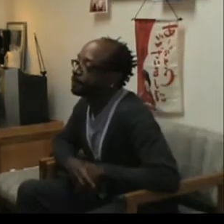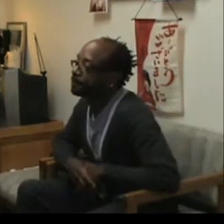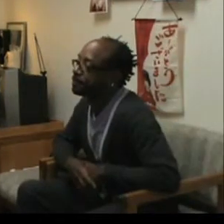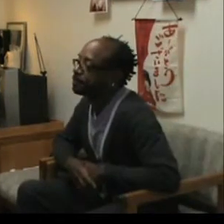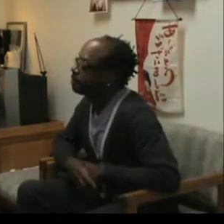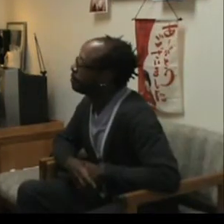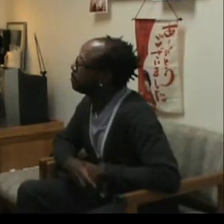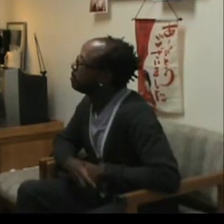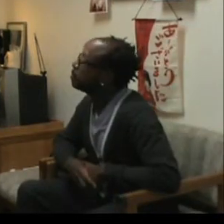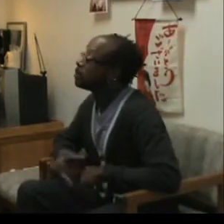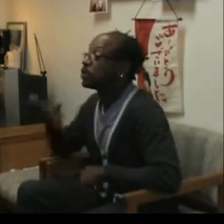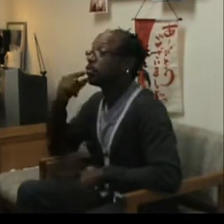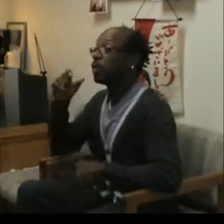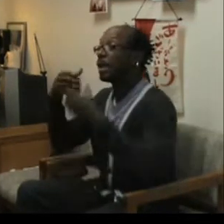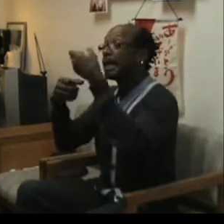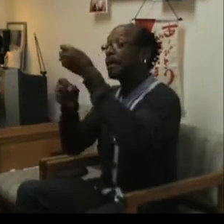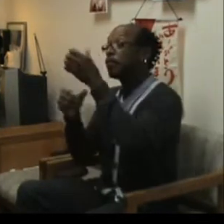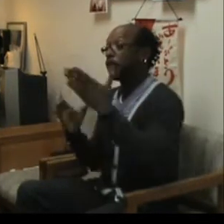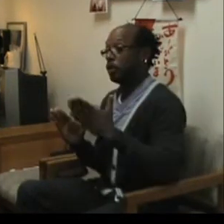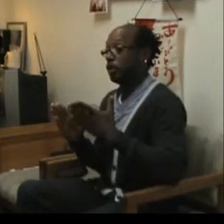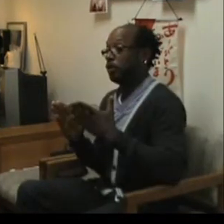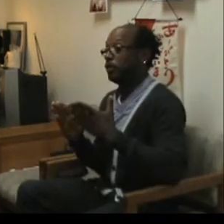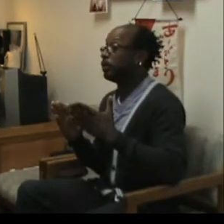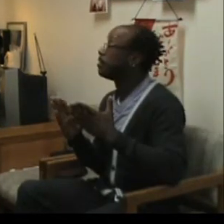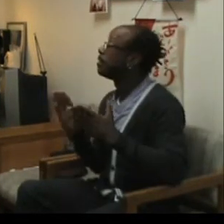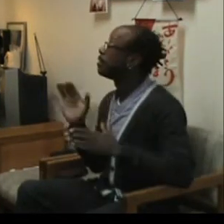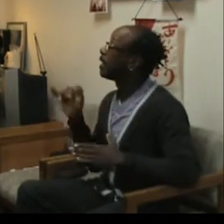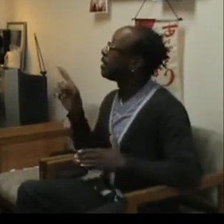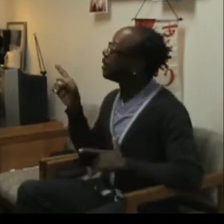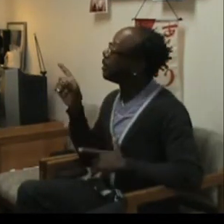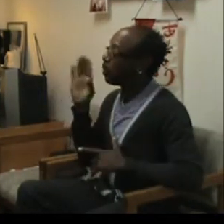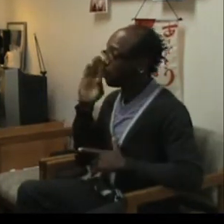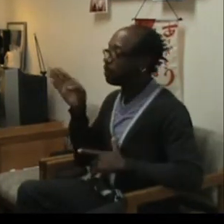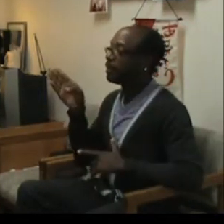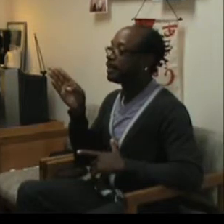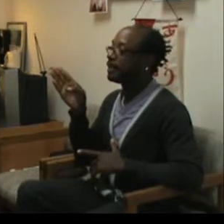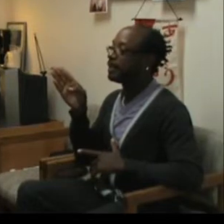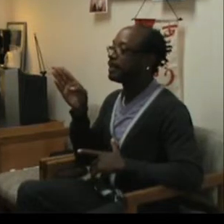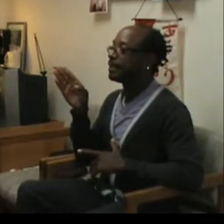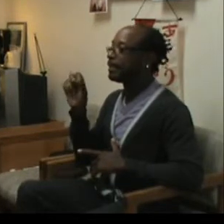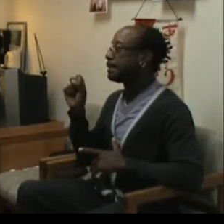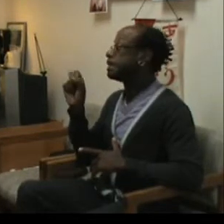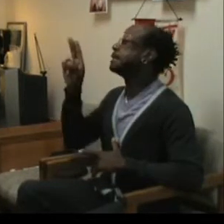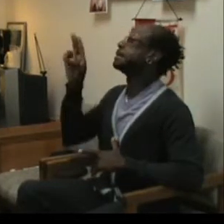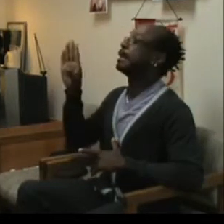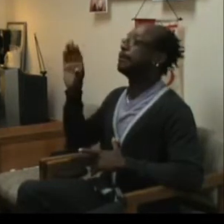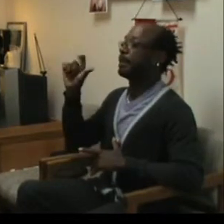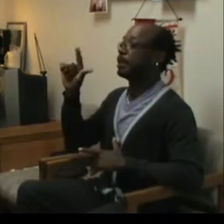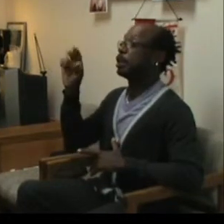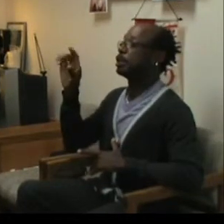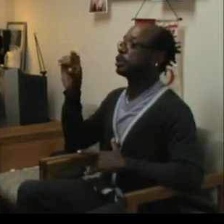So for a chiropractic, this would be subluxations instead of qi and blood. Yeah.